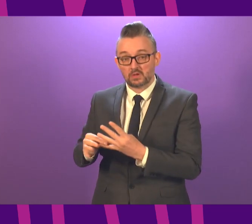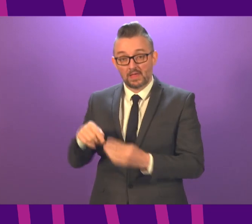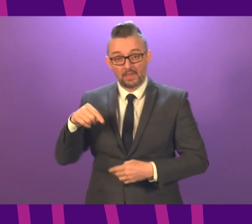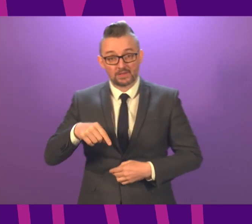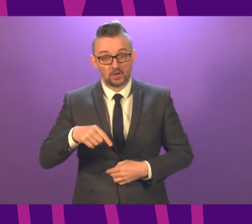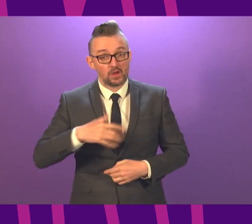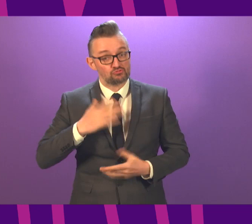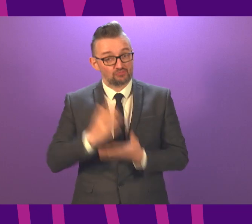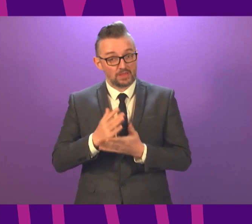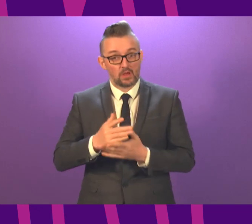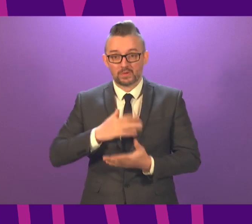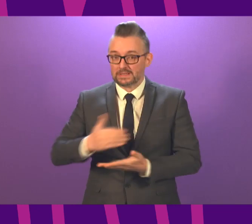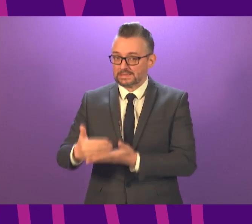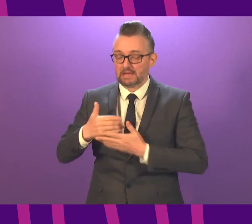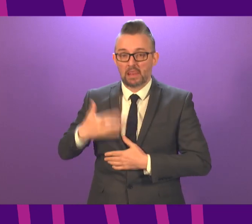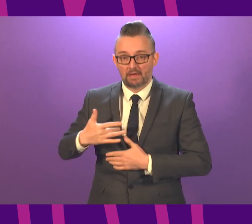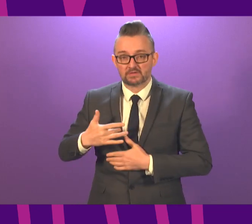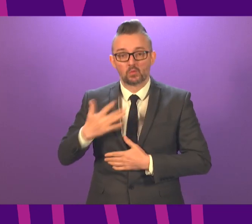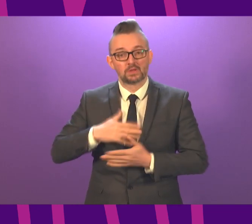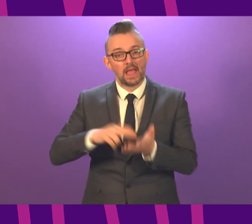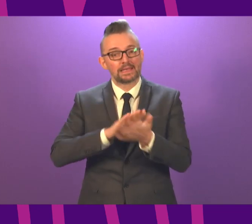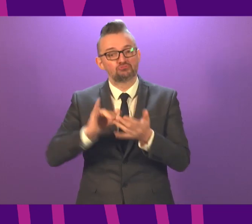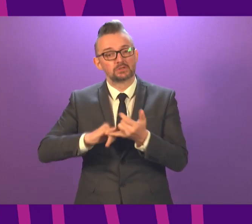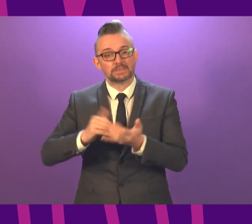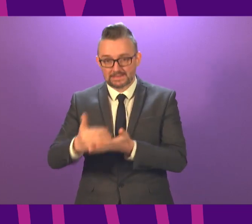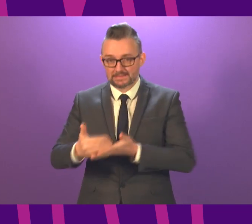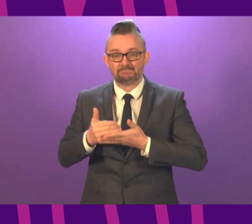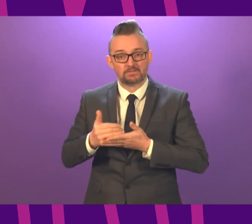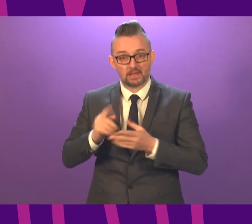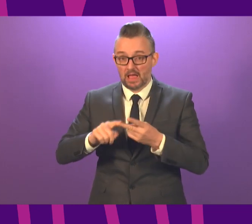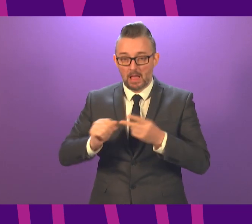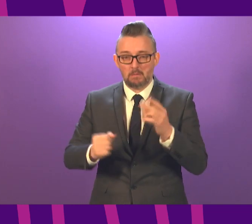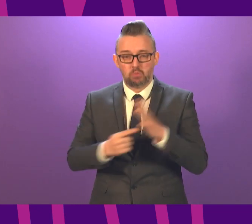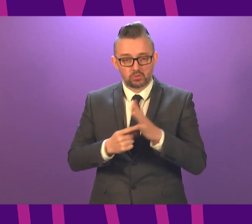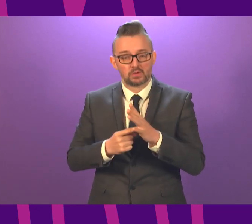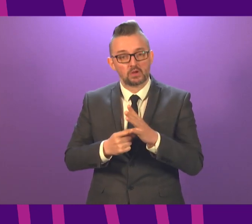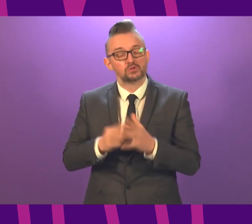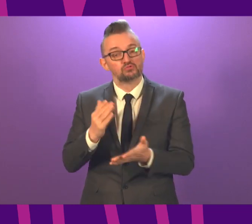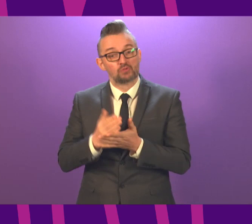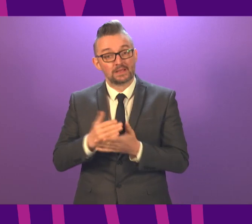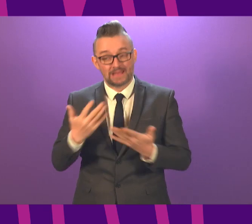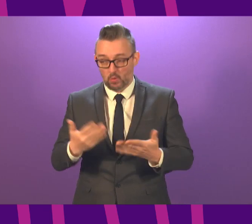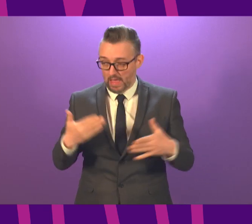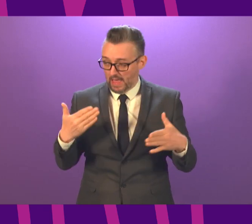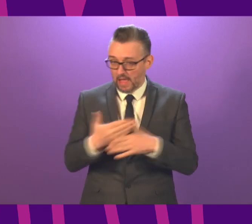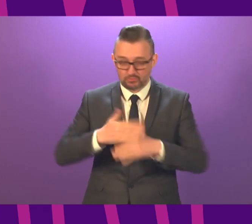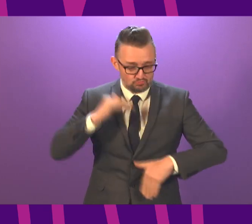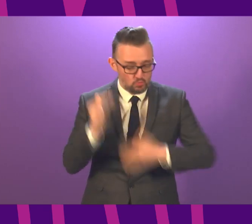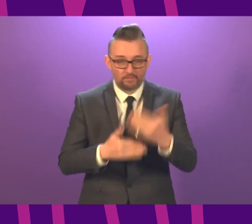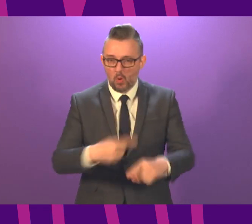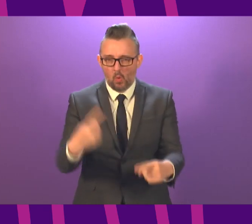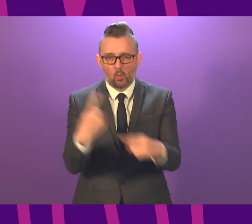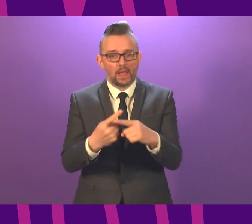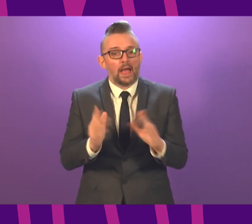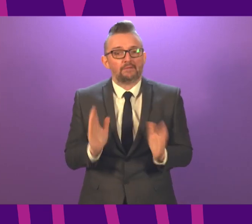greater loss of life and the potential for our National Health Service to be overwhelmed, and speed of action at this point in time is the most